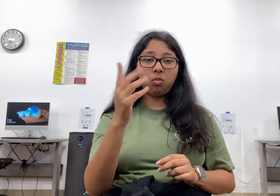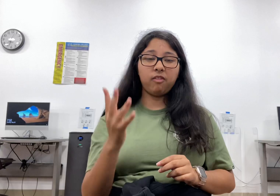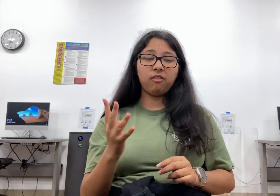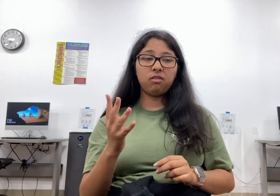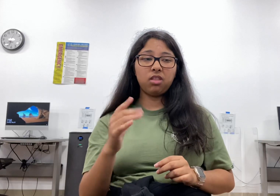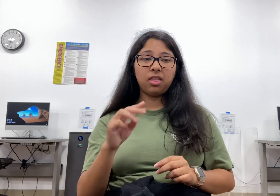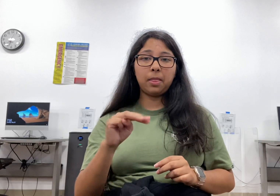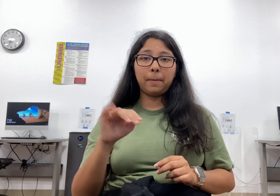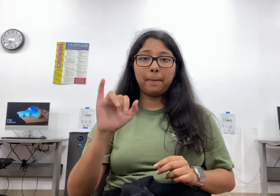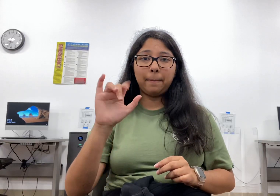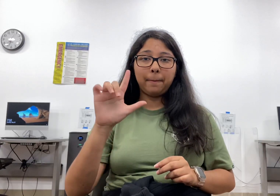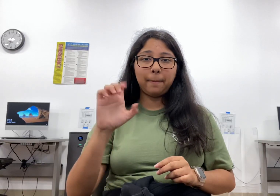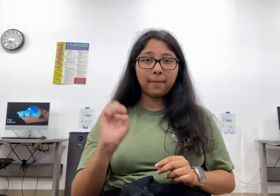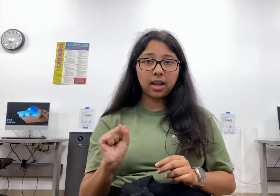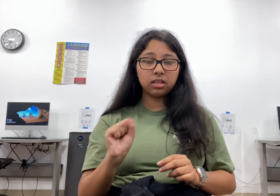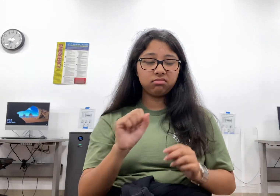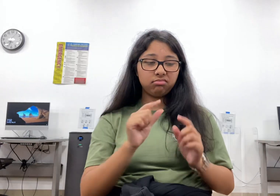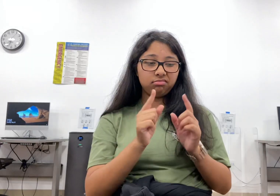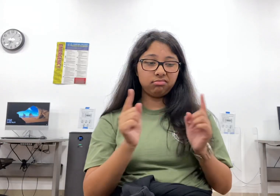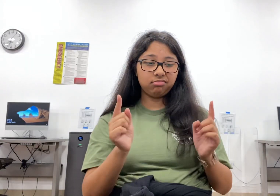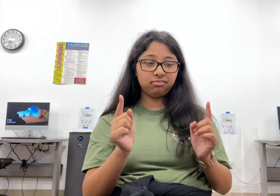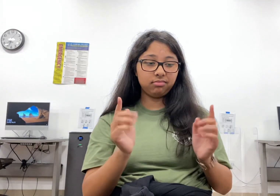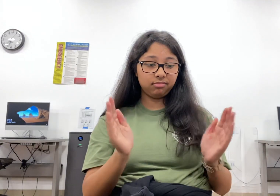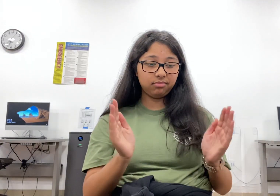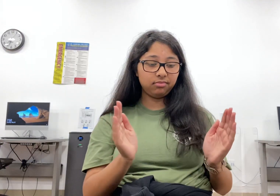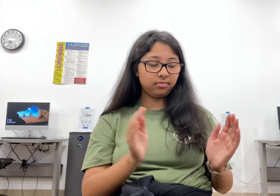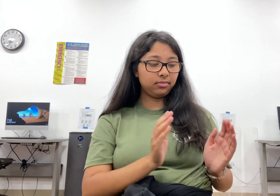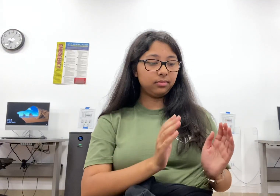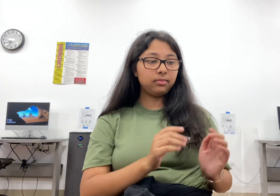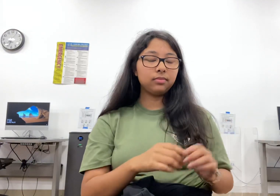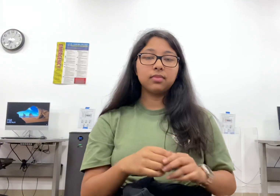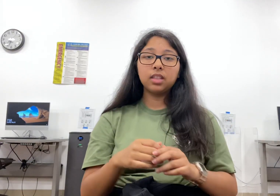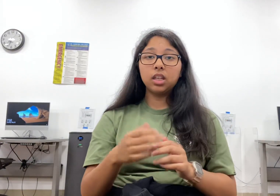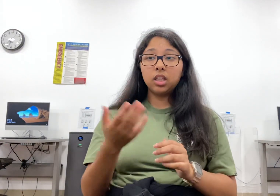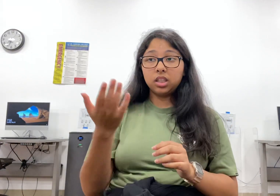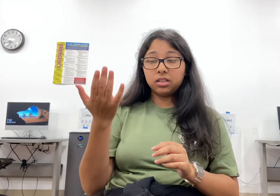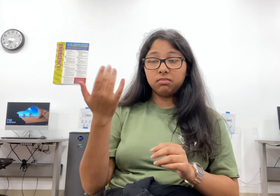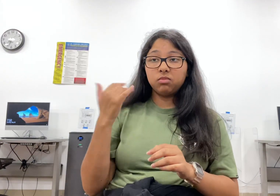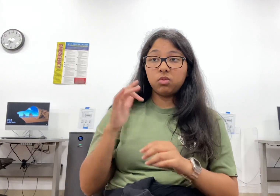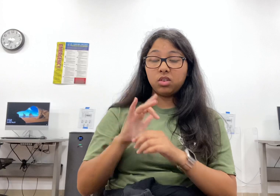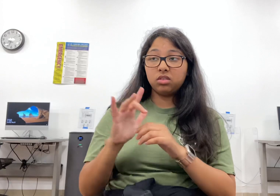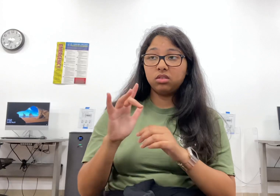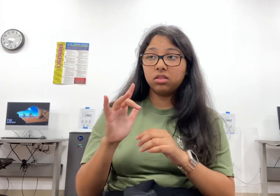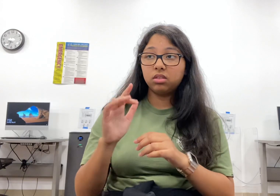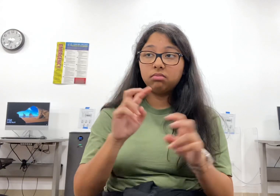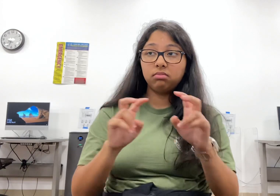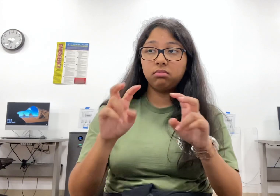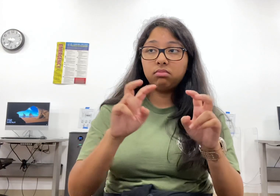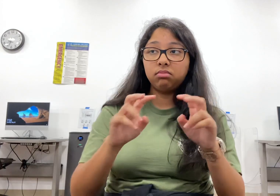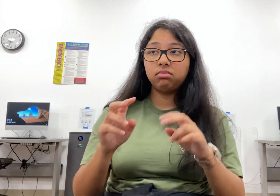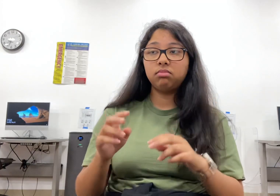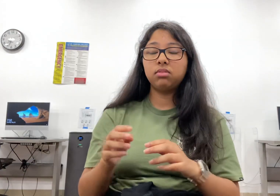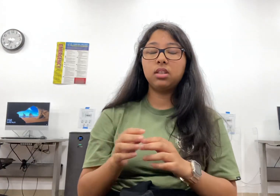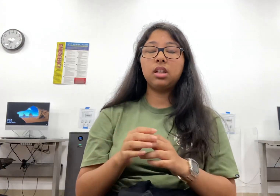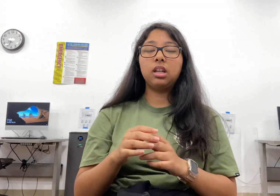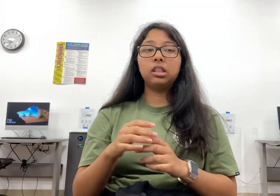Early explorers believed they had discovered two islands when they saw Santa Catalina Island